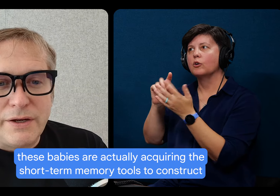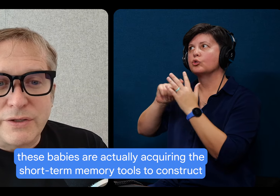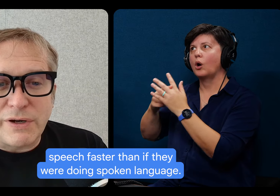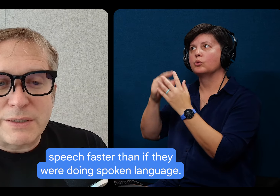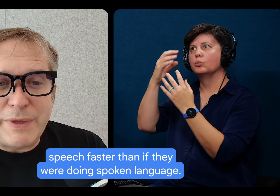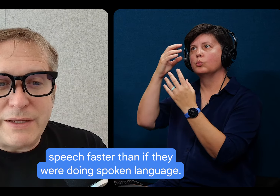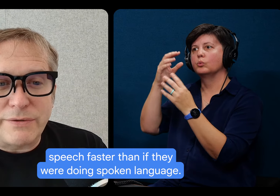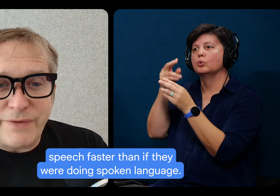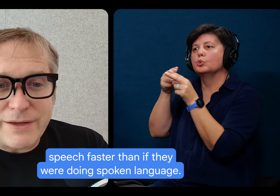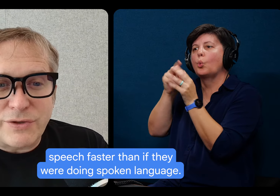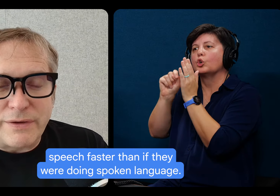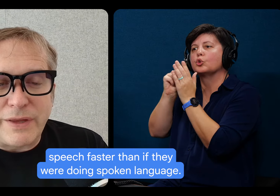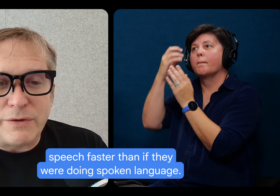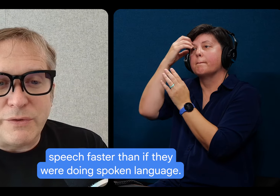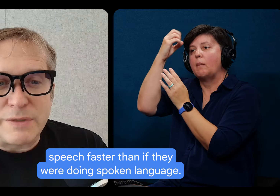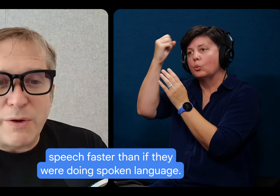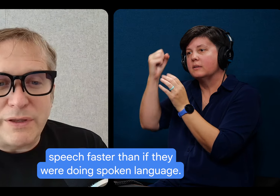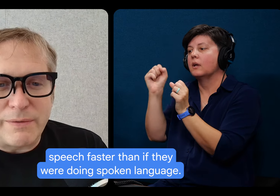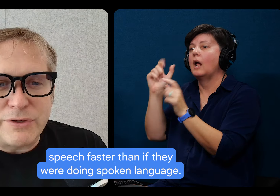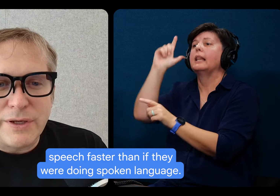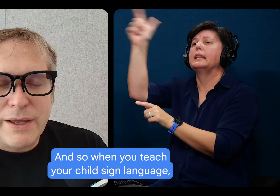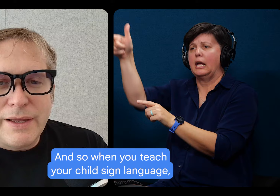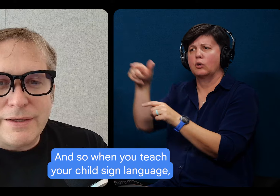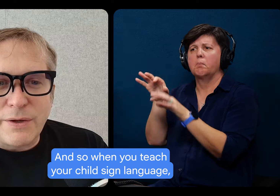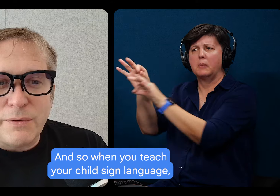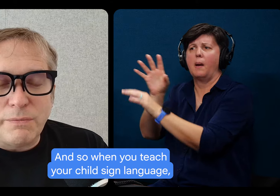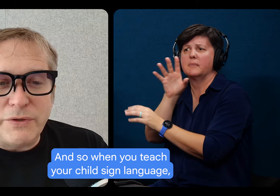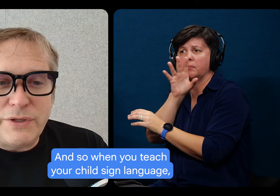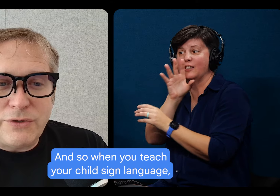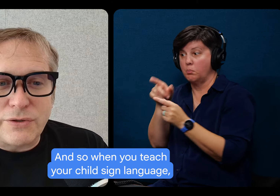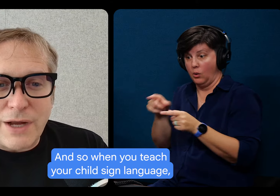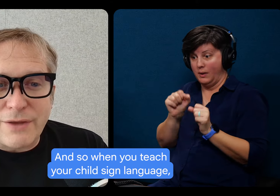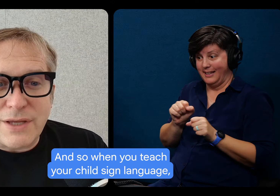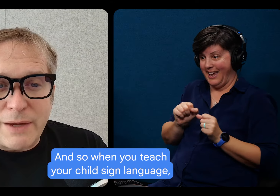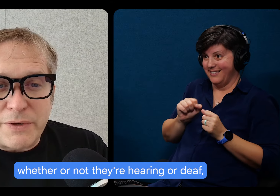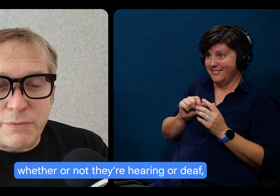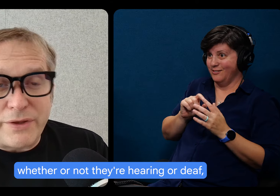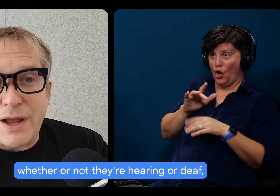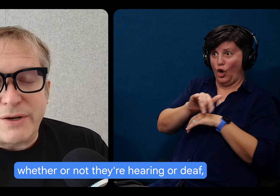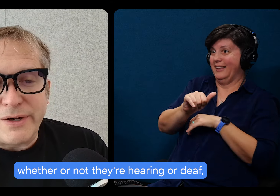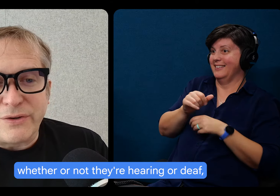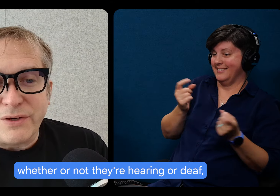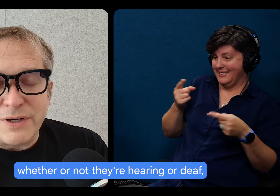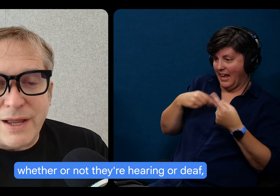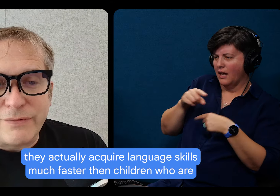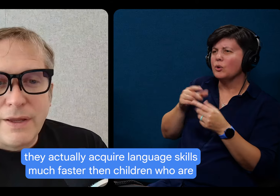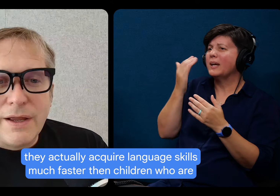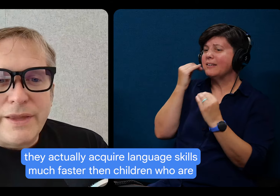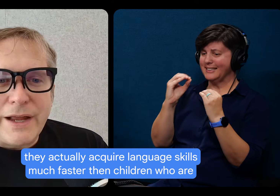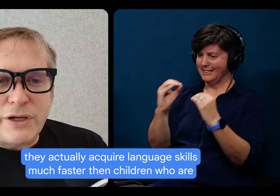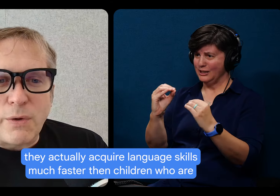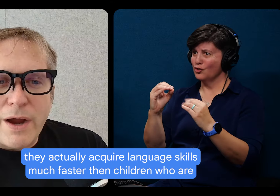to construct speech faster than if they were doing spoken language. And so when you teach your child sign language, whether or not they're hearing or deaf,